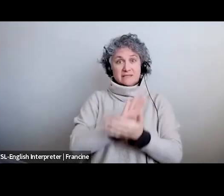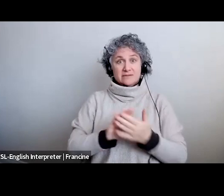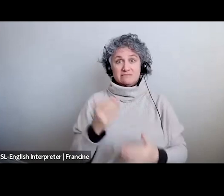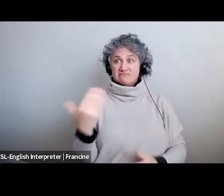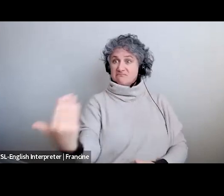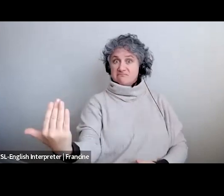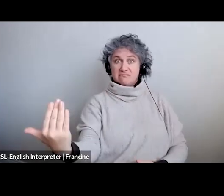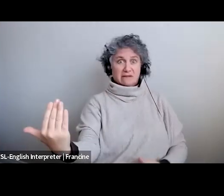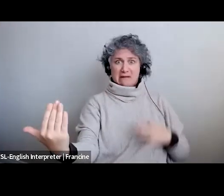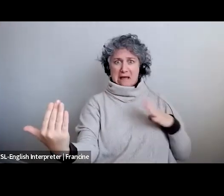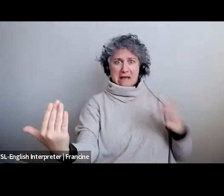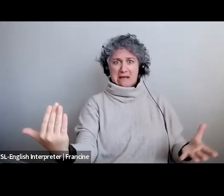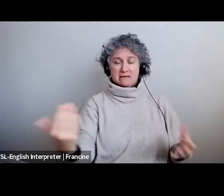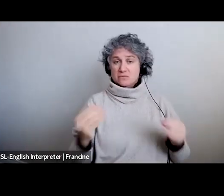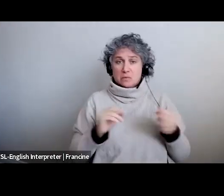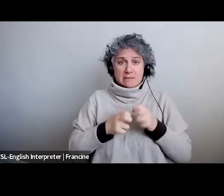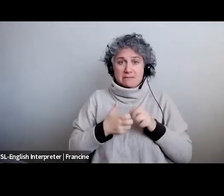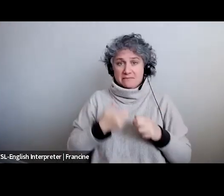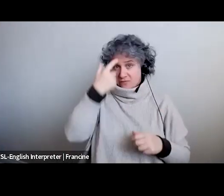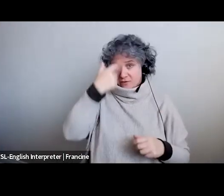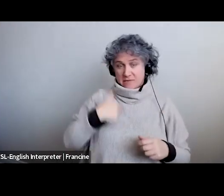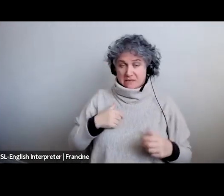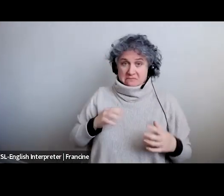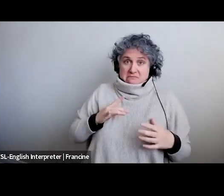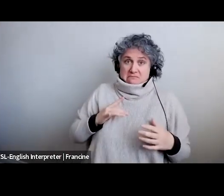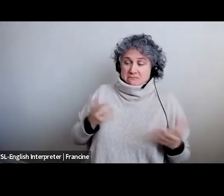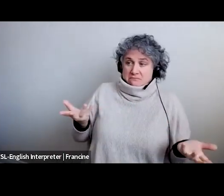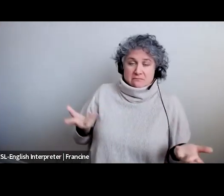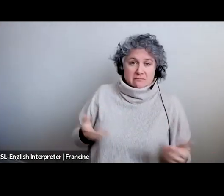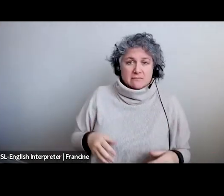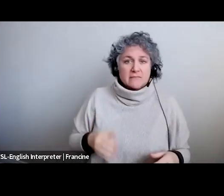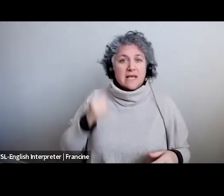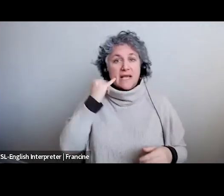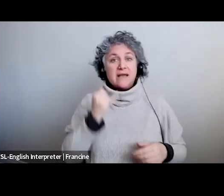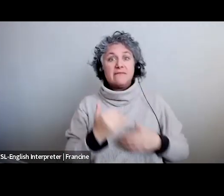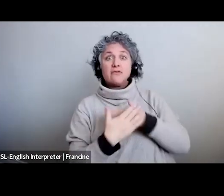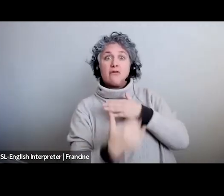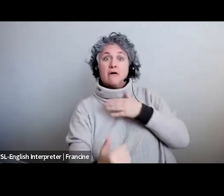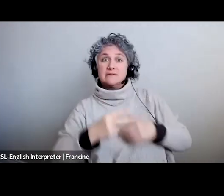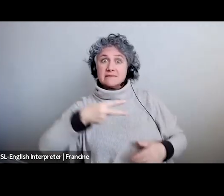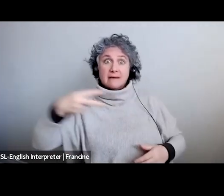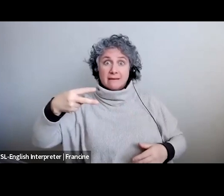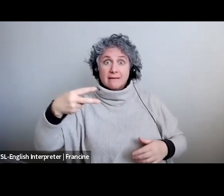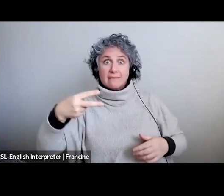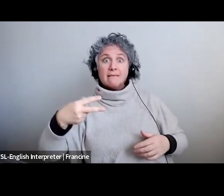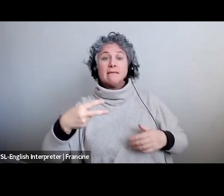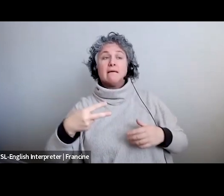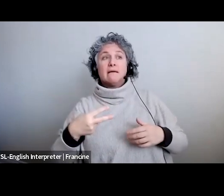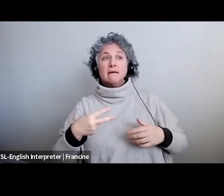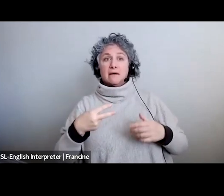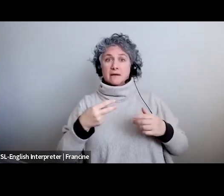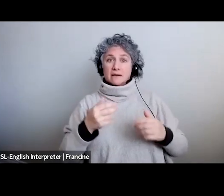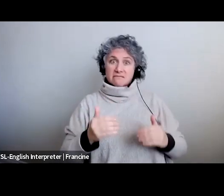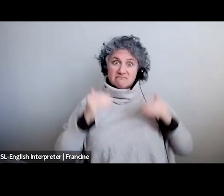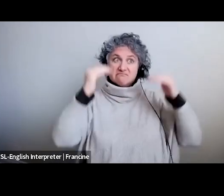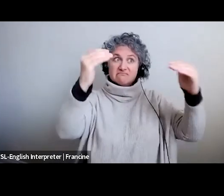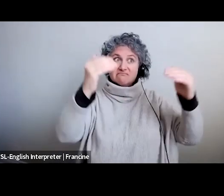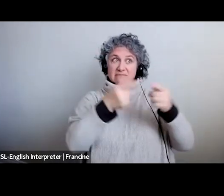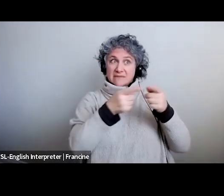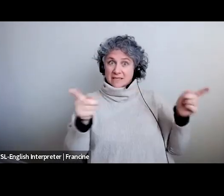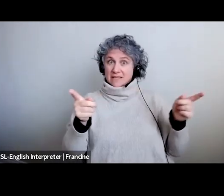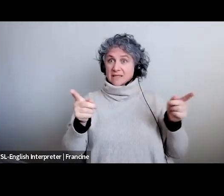okay if you're going in for a recall and you're up against the big guns i would learn it